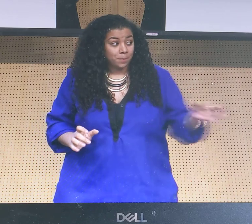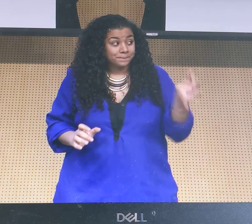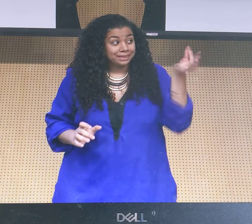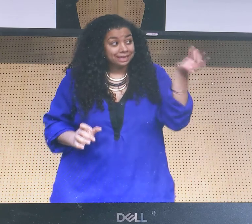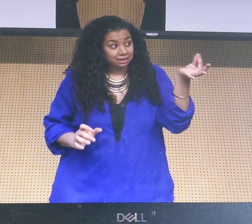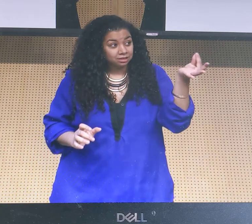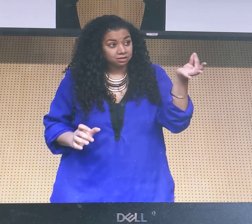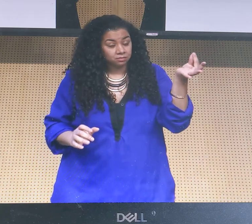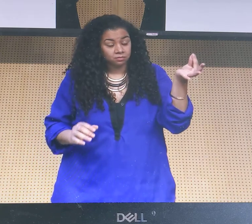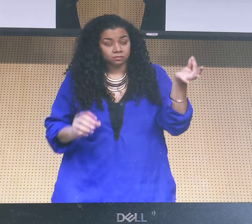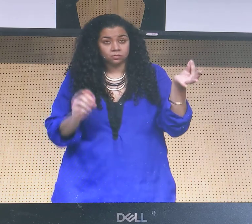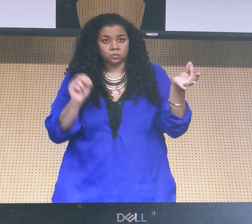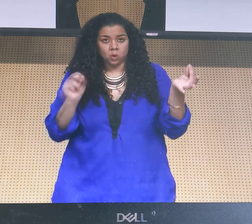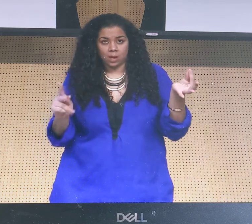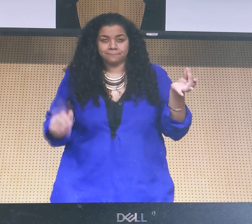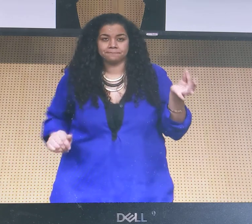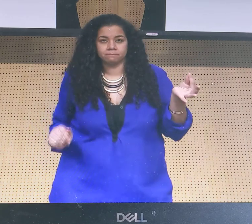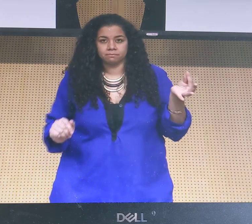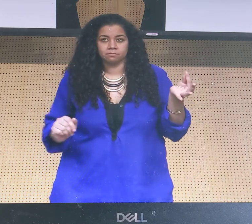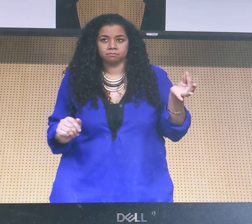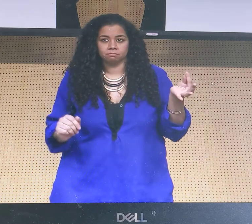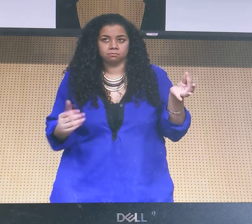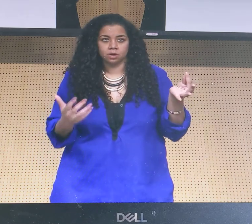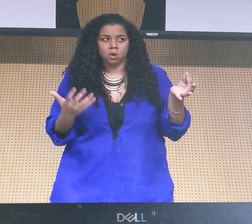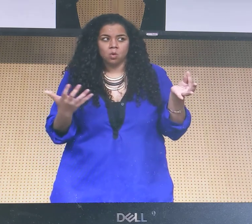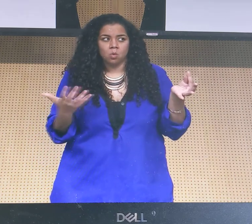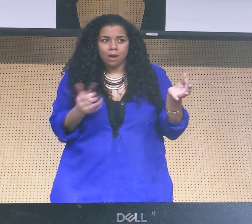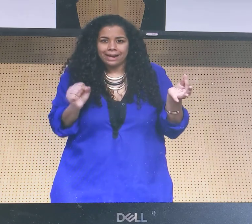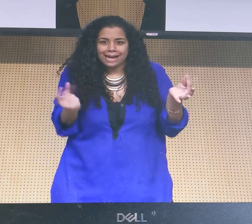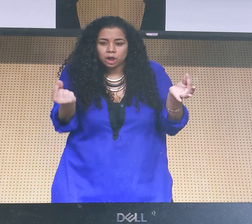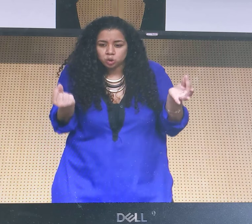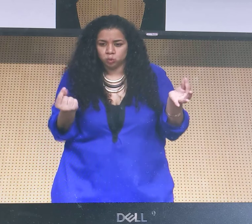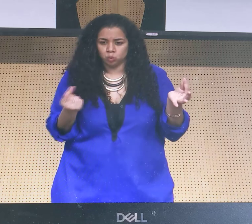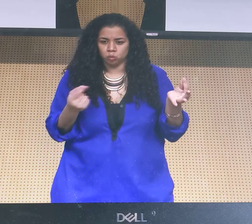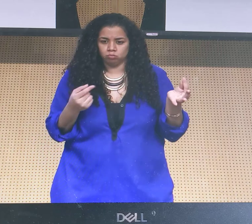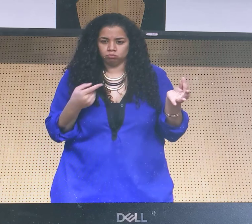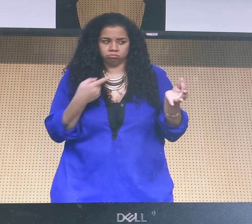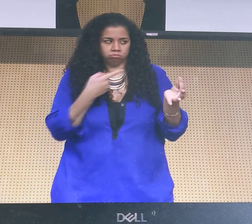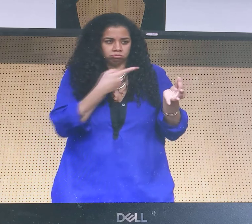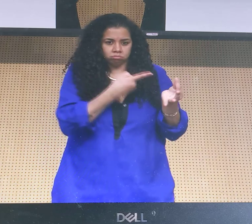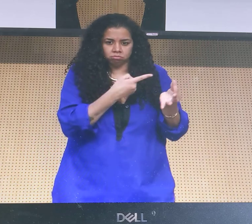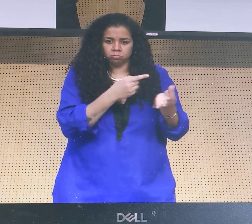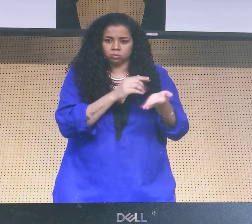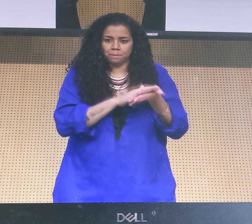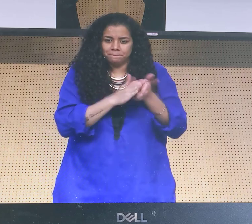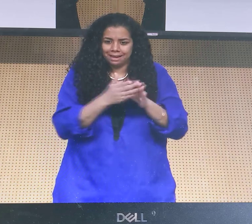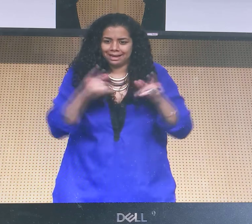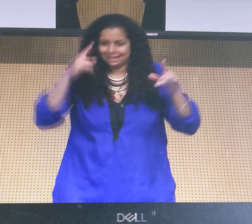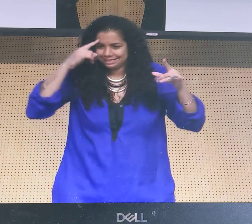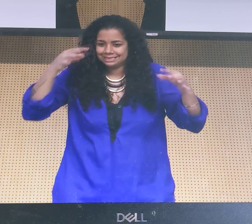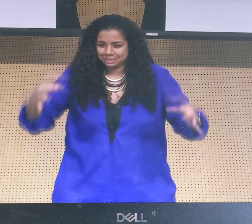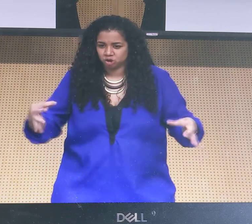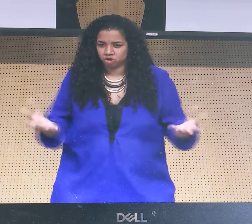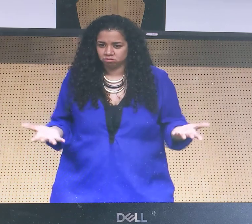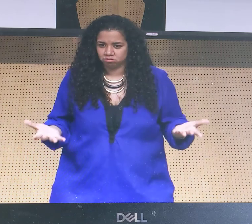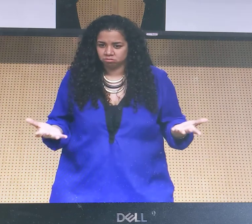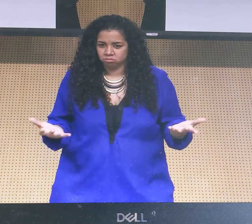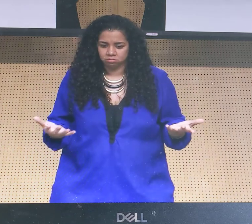The making your choice, the choice you make has a little impact on what, on your life. But what really matters is your